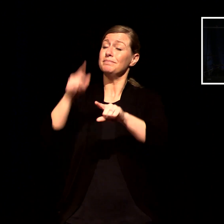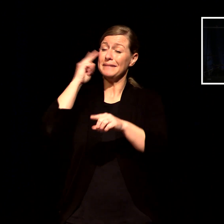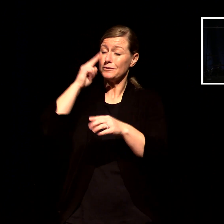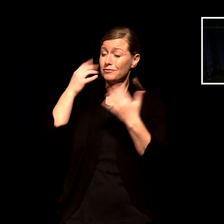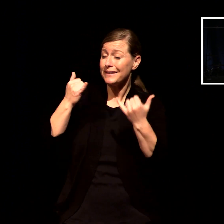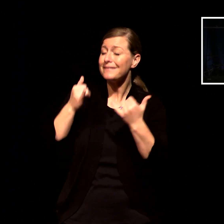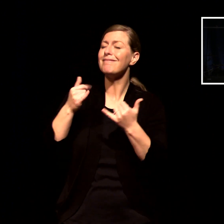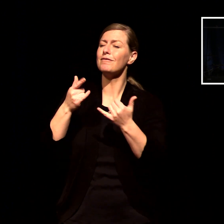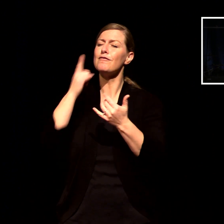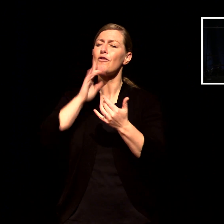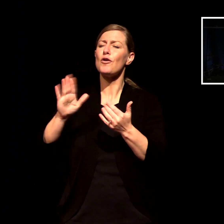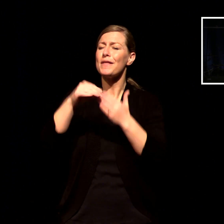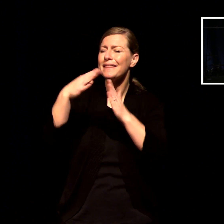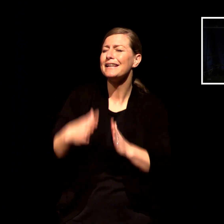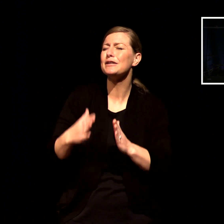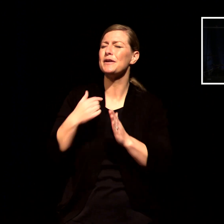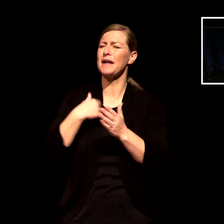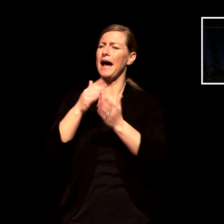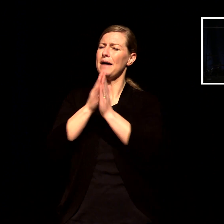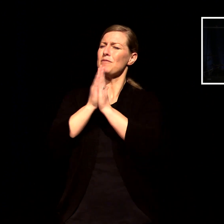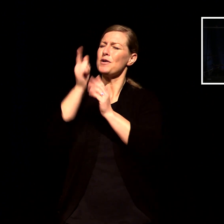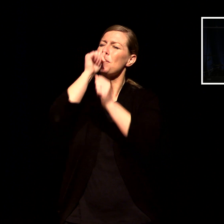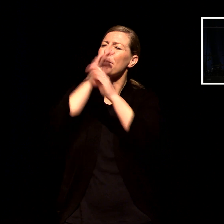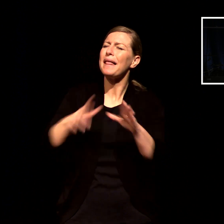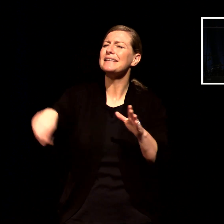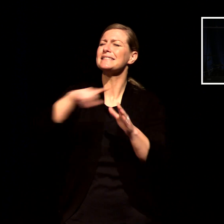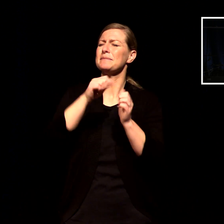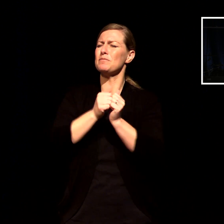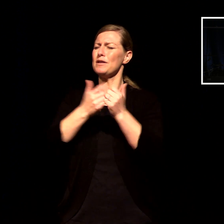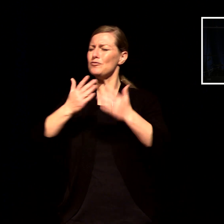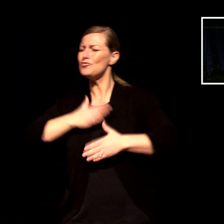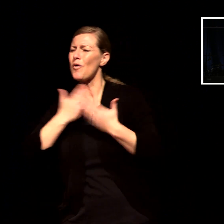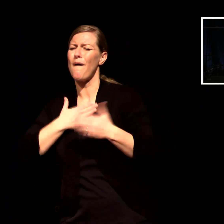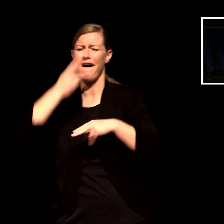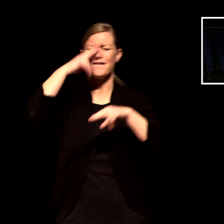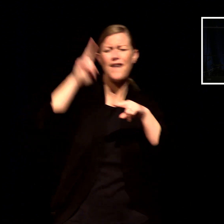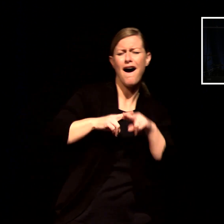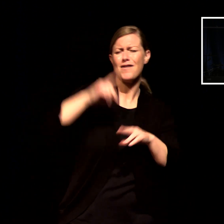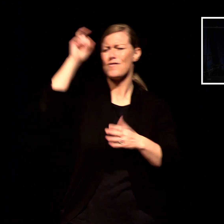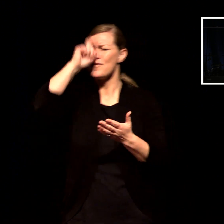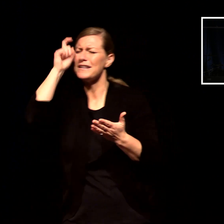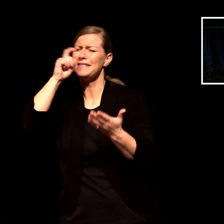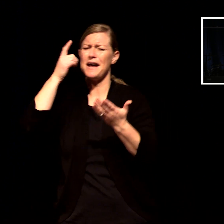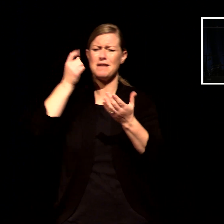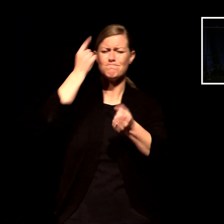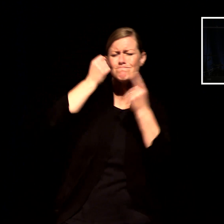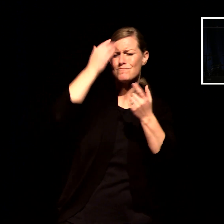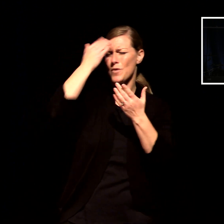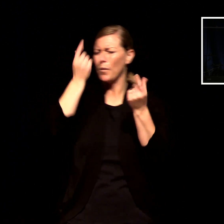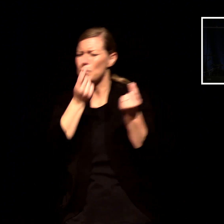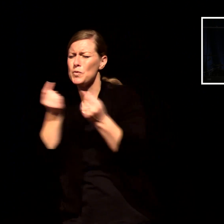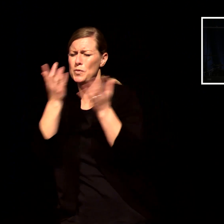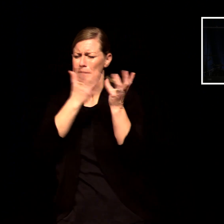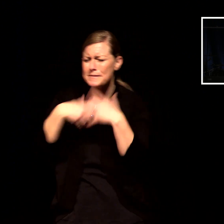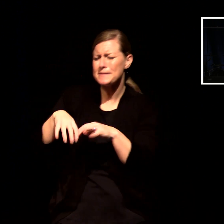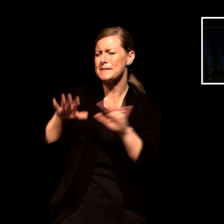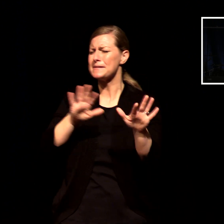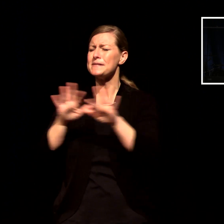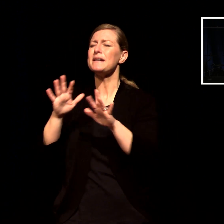joy and fun and wisdom and discernment and all of those amazing things as they partner together to serve you and i